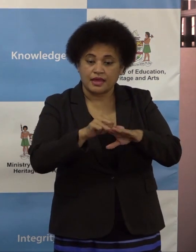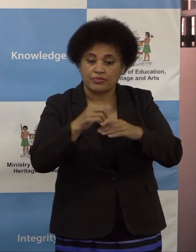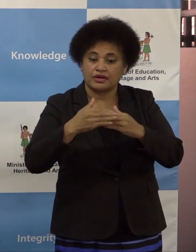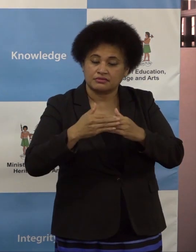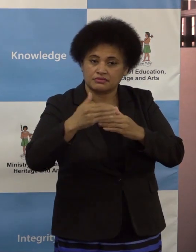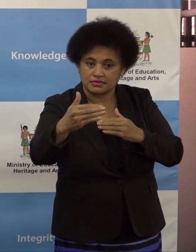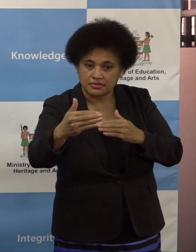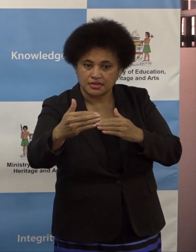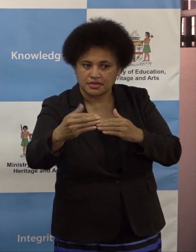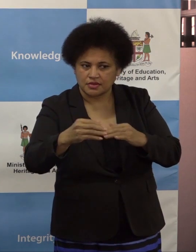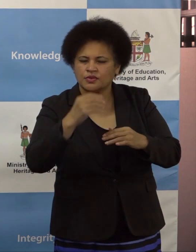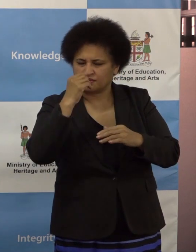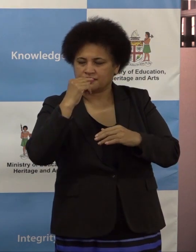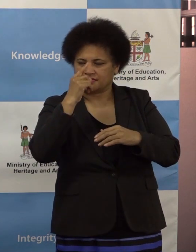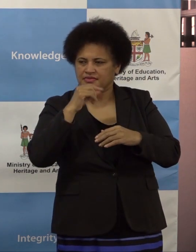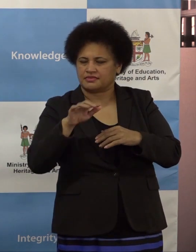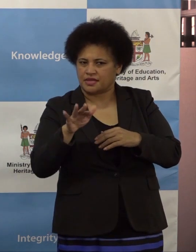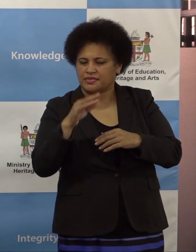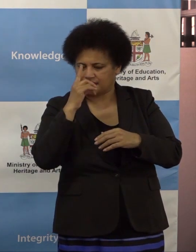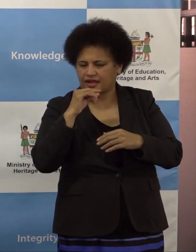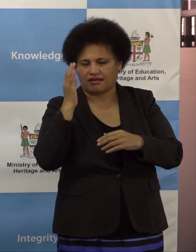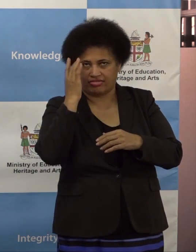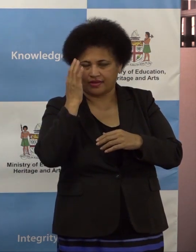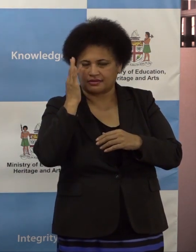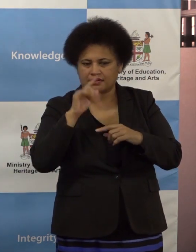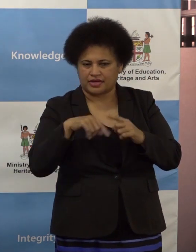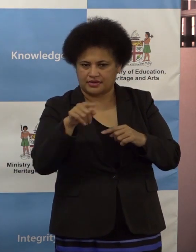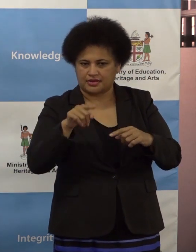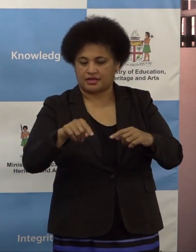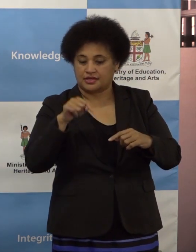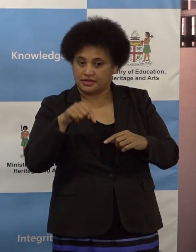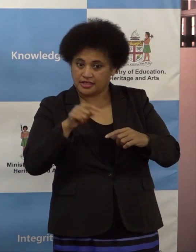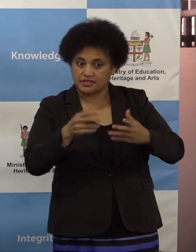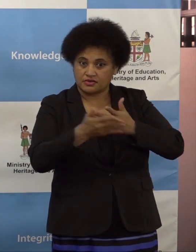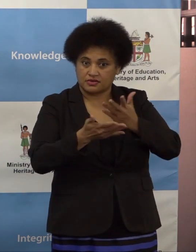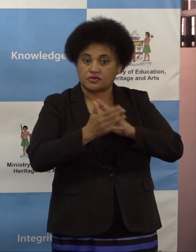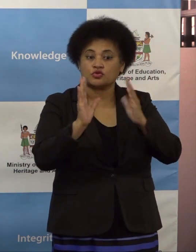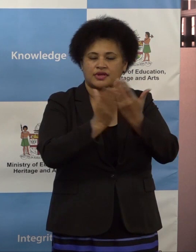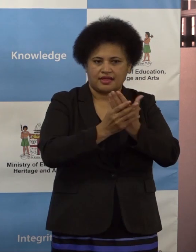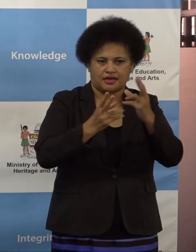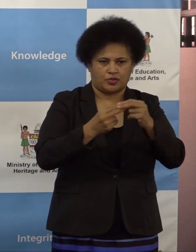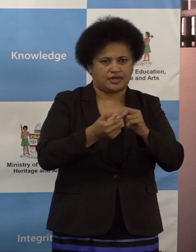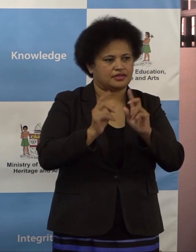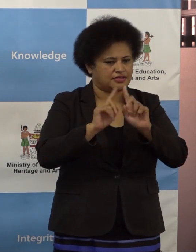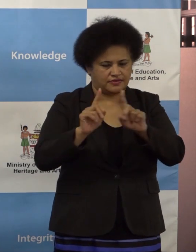we can consider and this discussion we must have with the sports bodies.